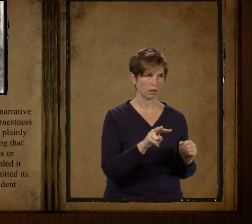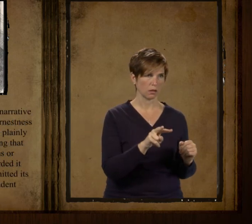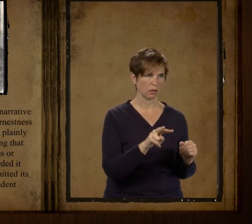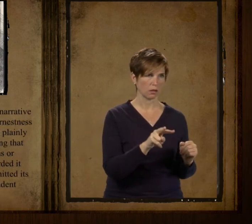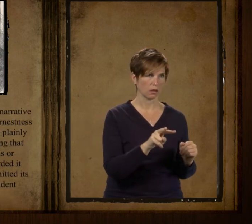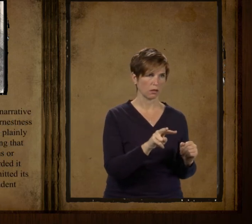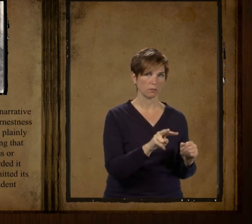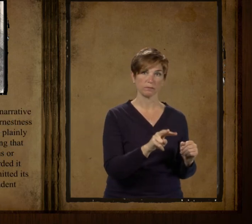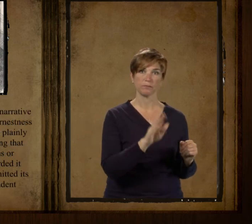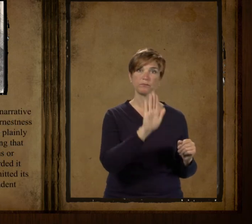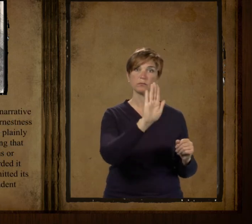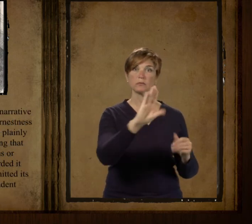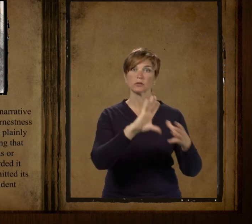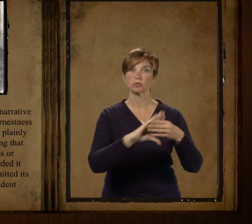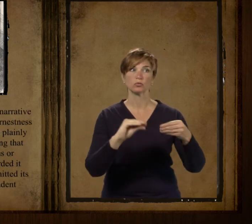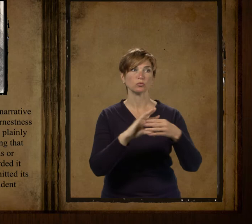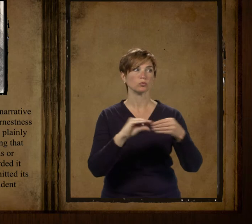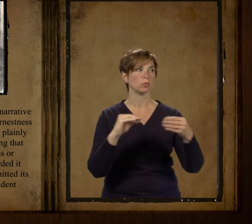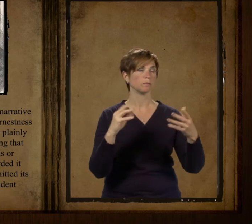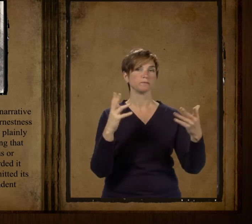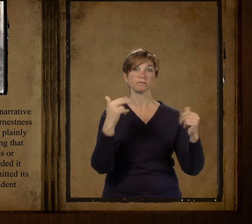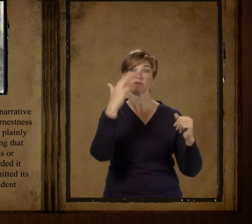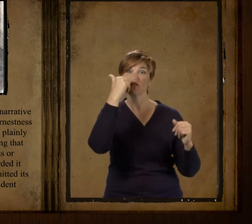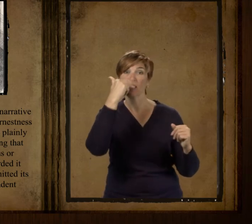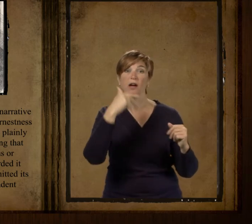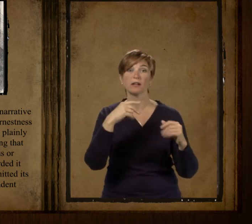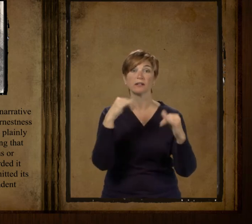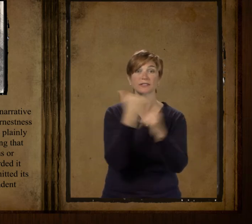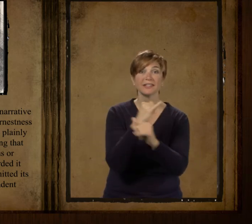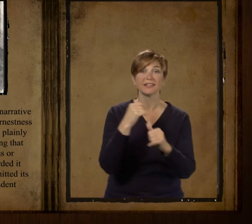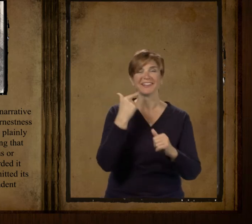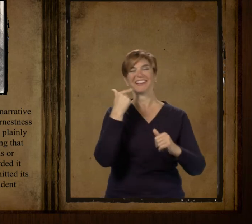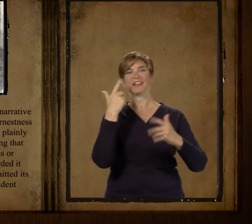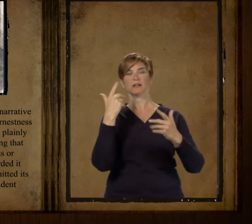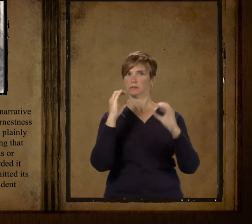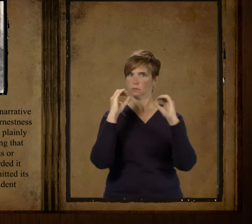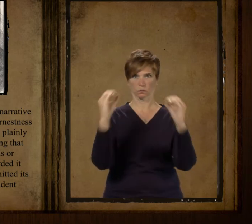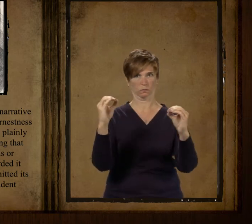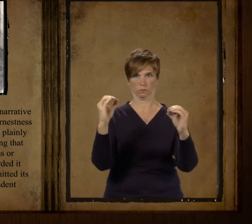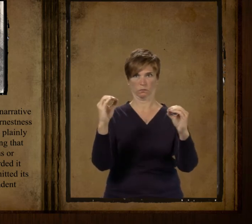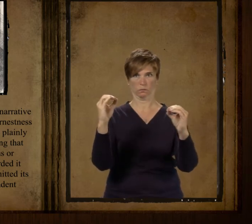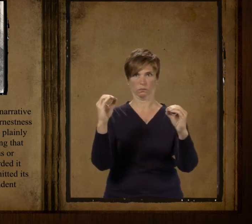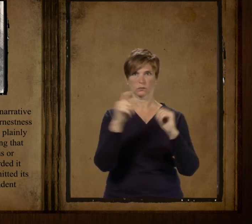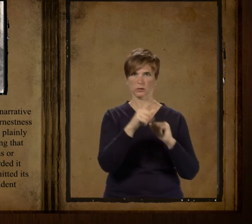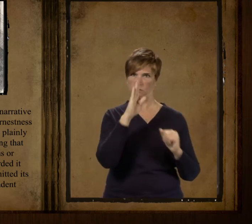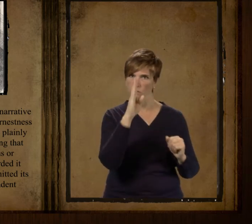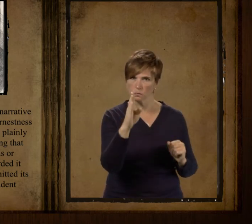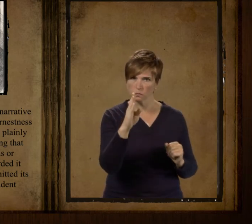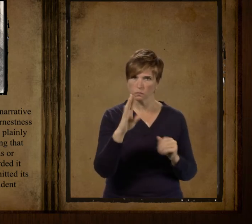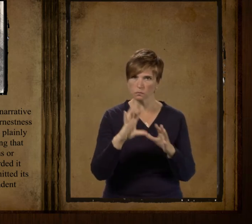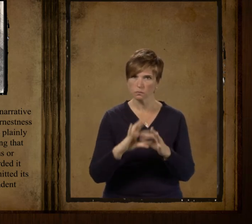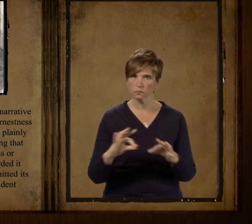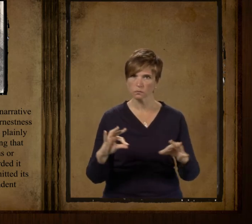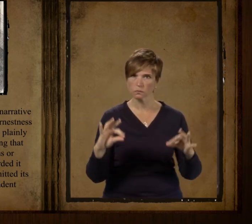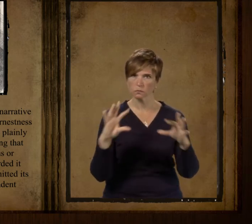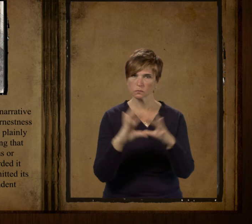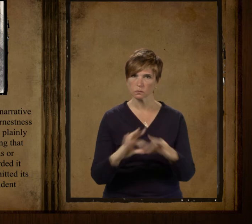But all through the interminable narrative there ran a vein of impressive earnestness and sincerity